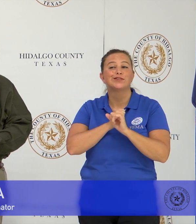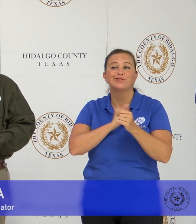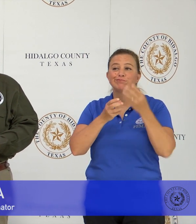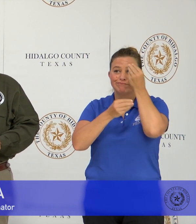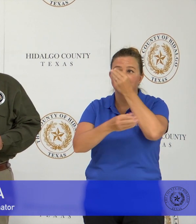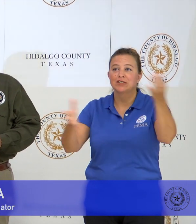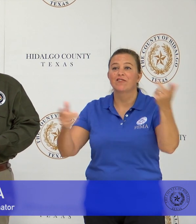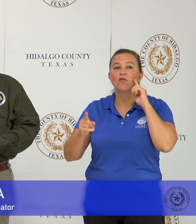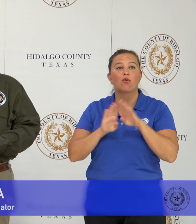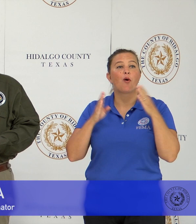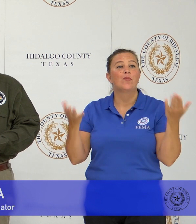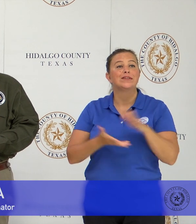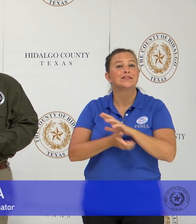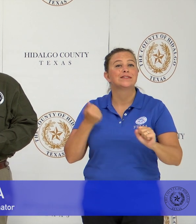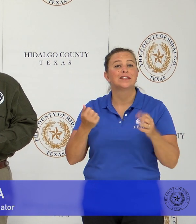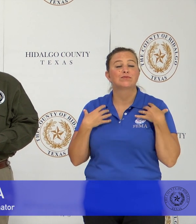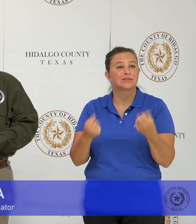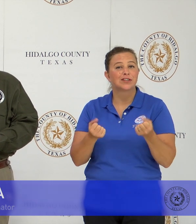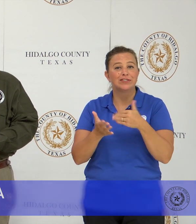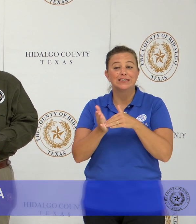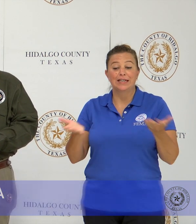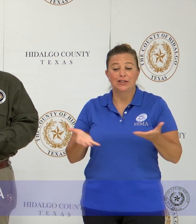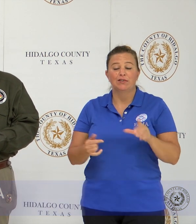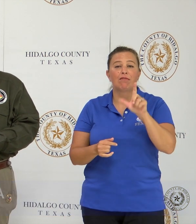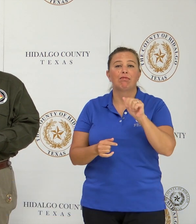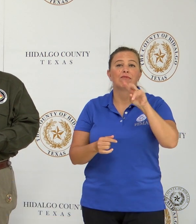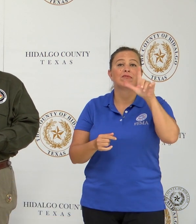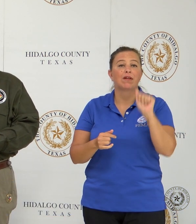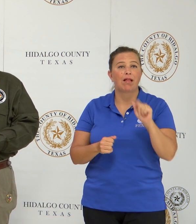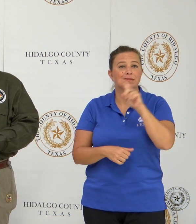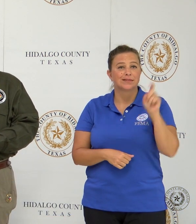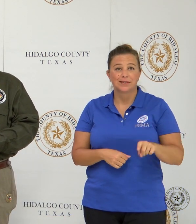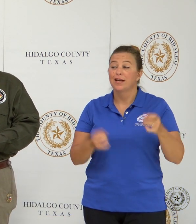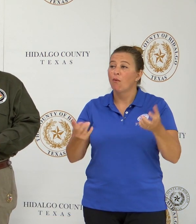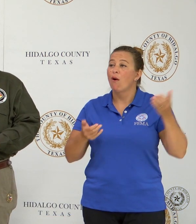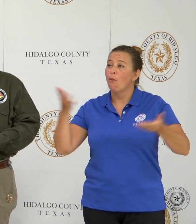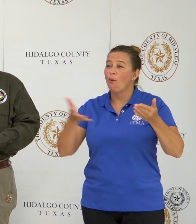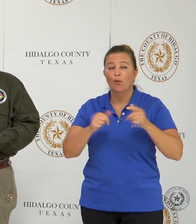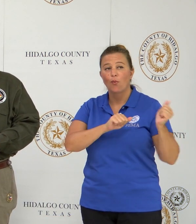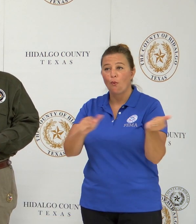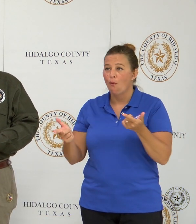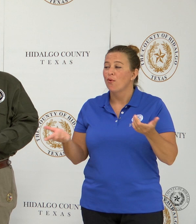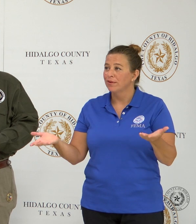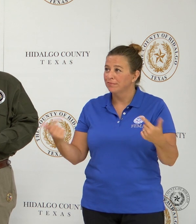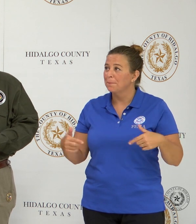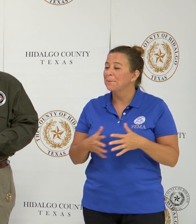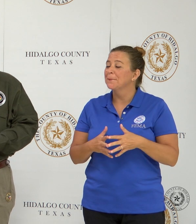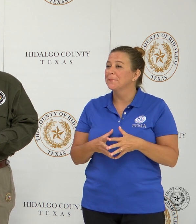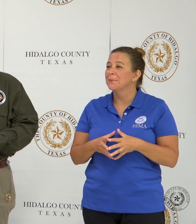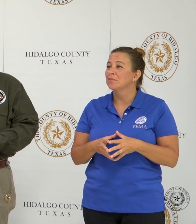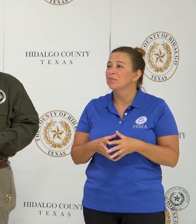Recovery Center here in La Villa, Texas. I'd like to welcome you all here and I'd like to let